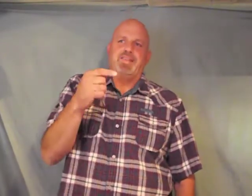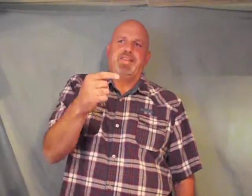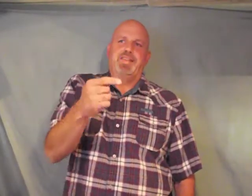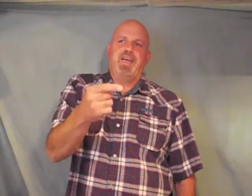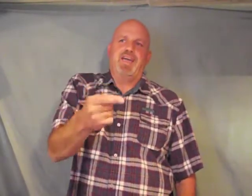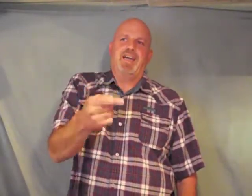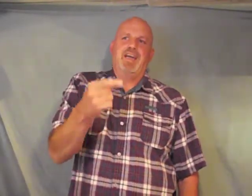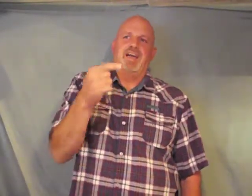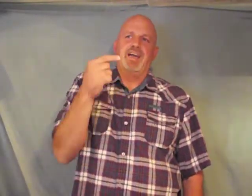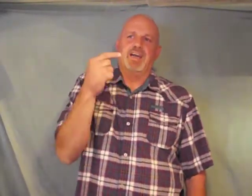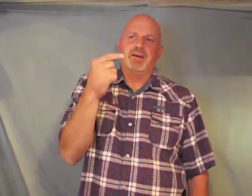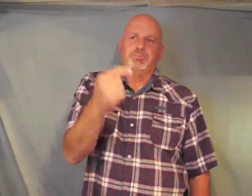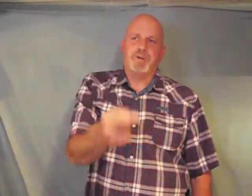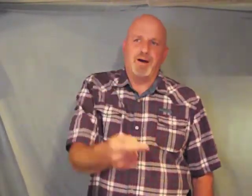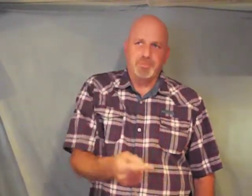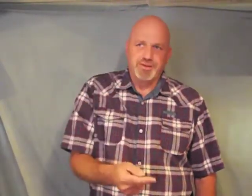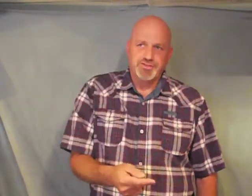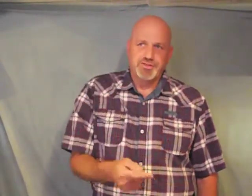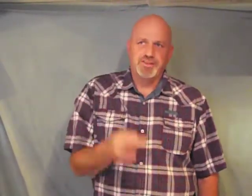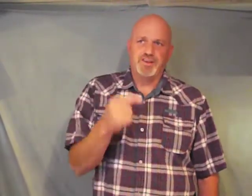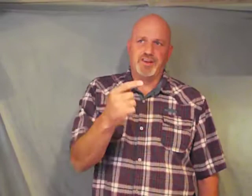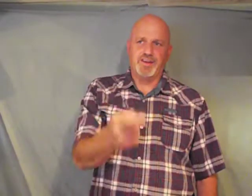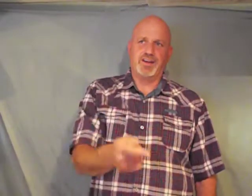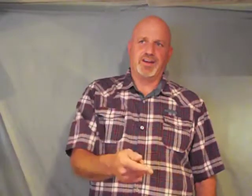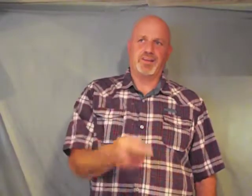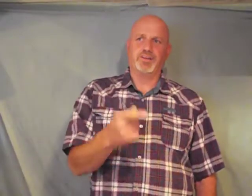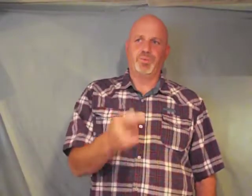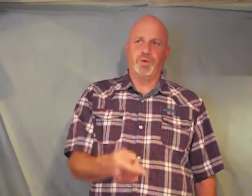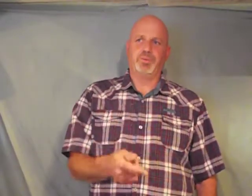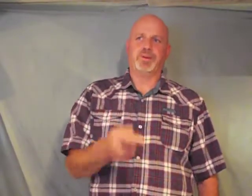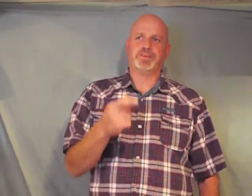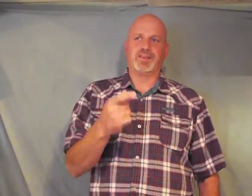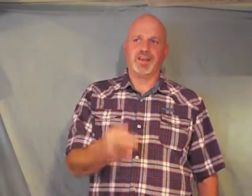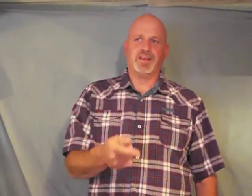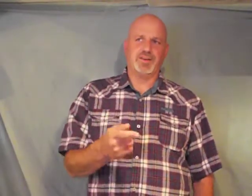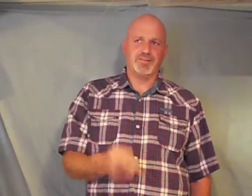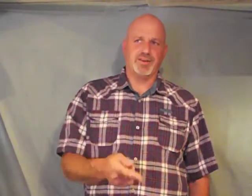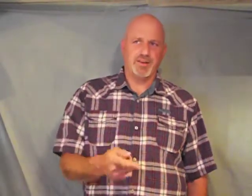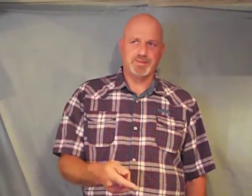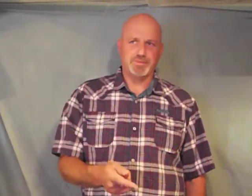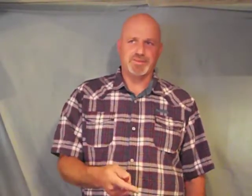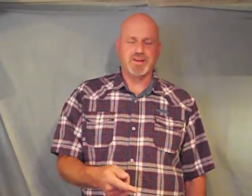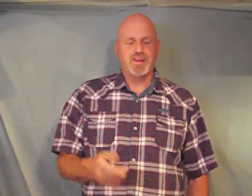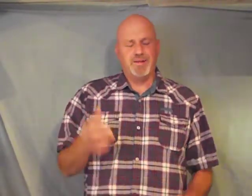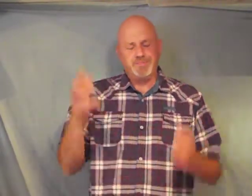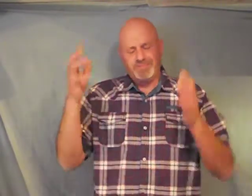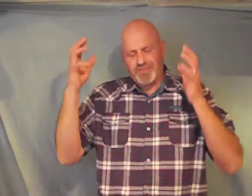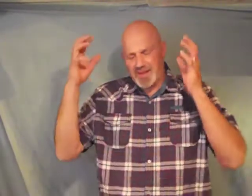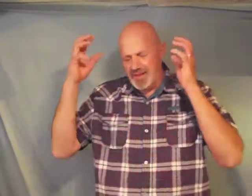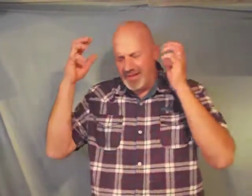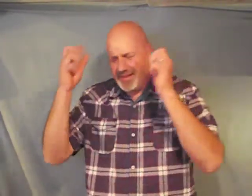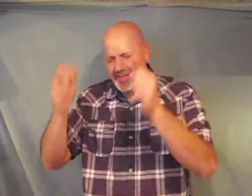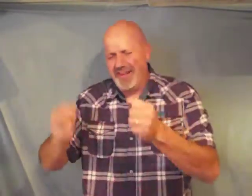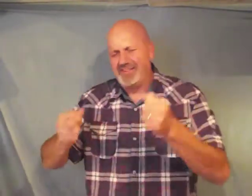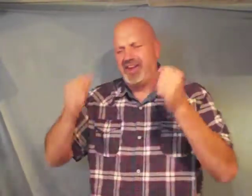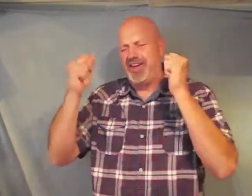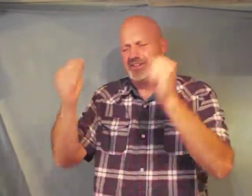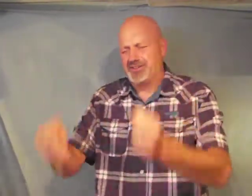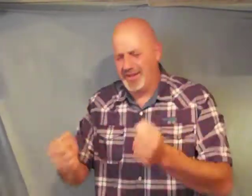they abomish the young women to love their husbands that they teach the